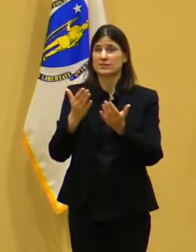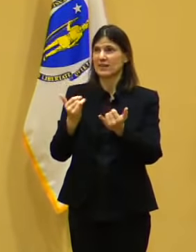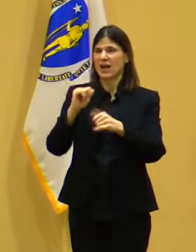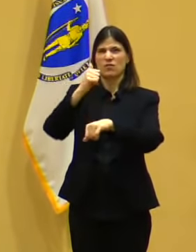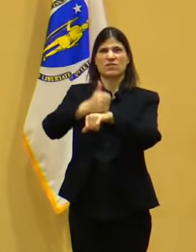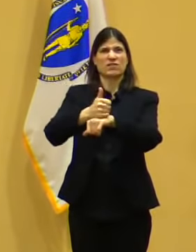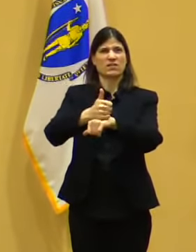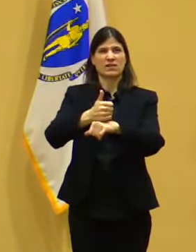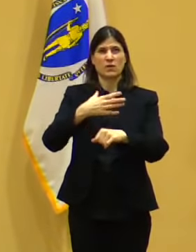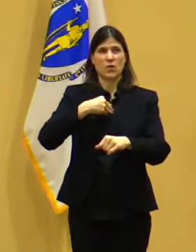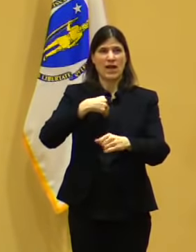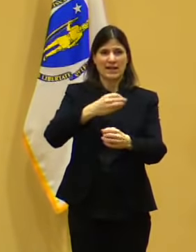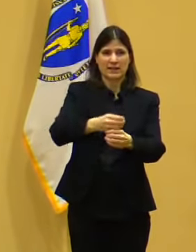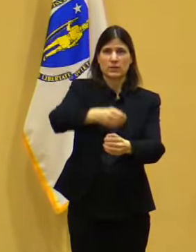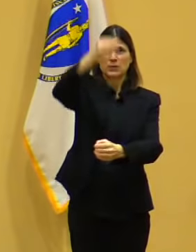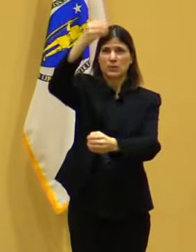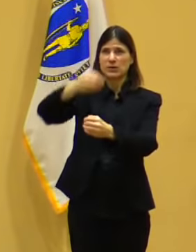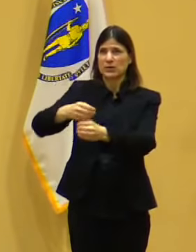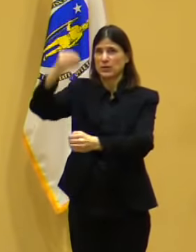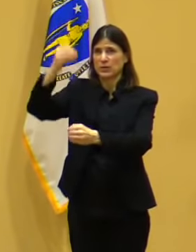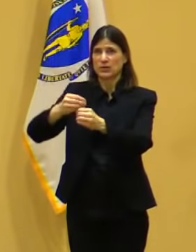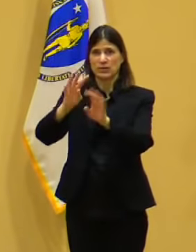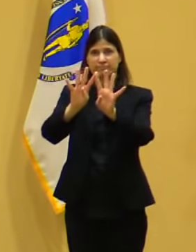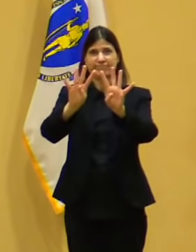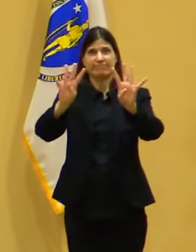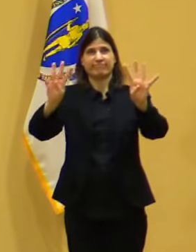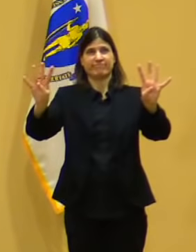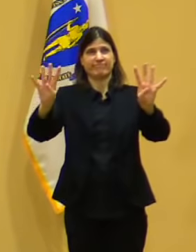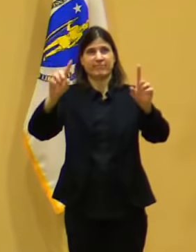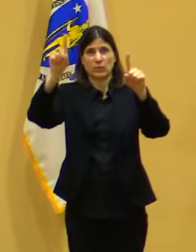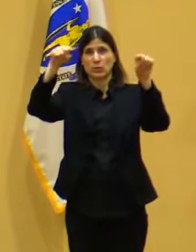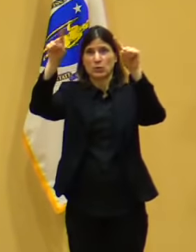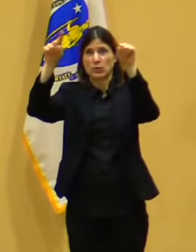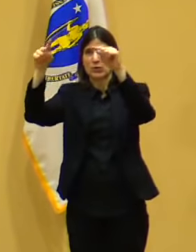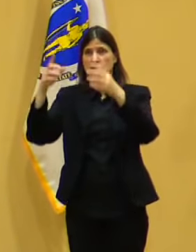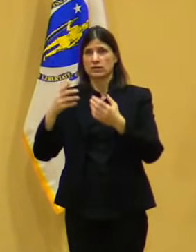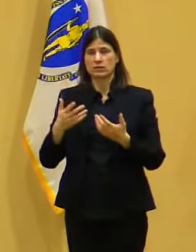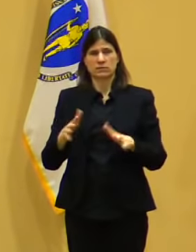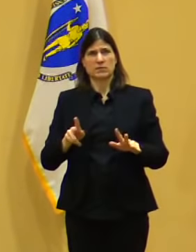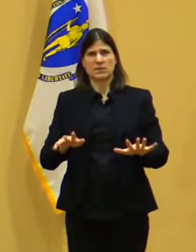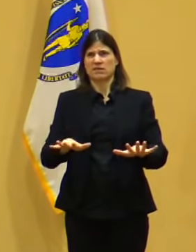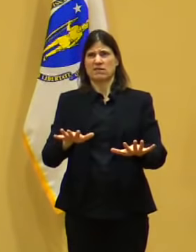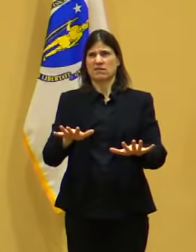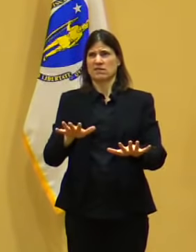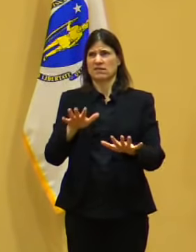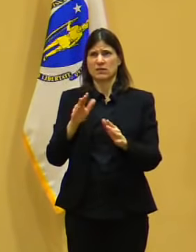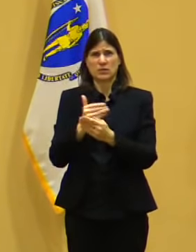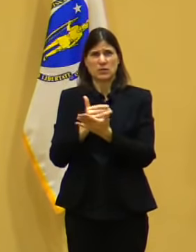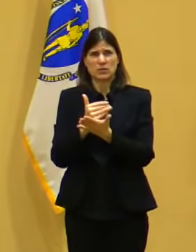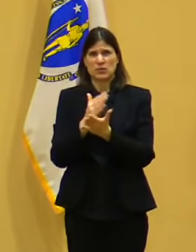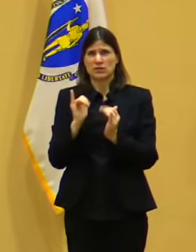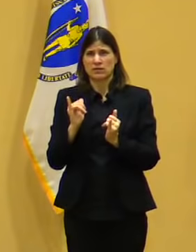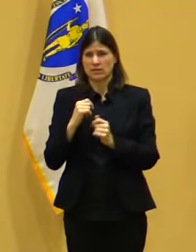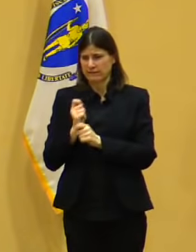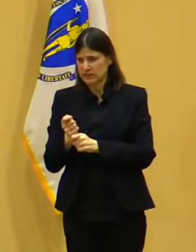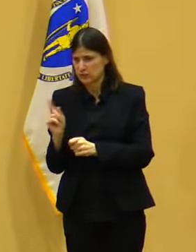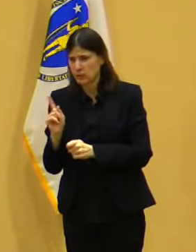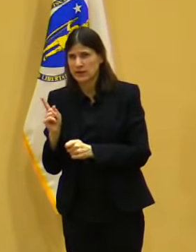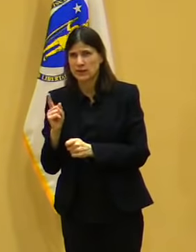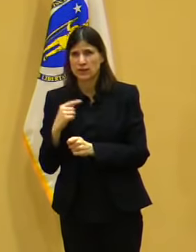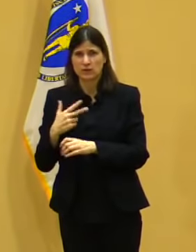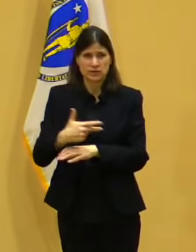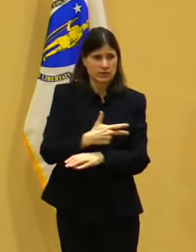And we have been and will continue to be big supporters of the fishing